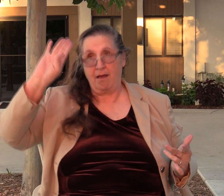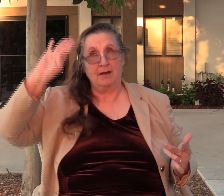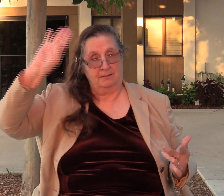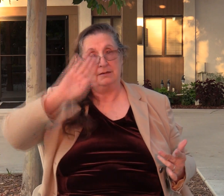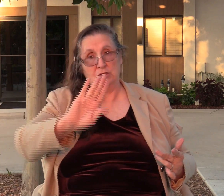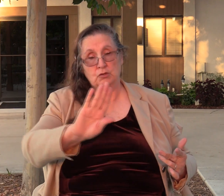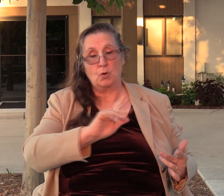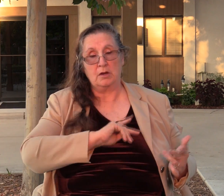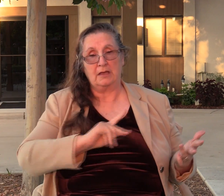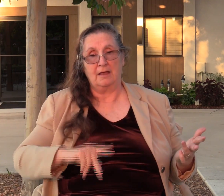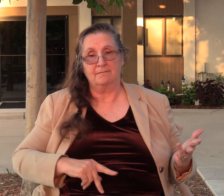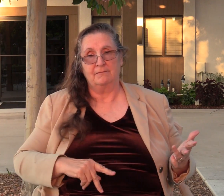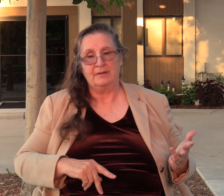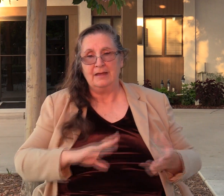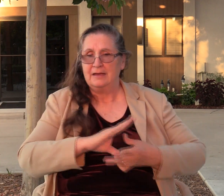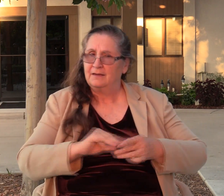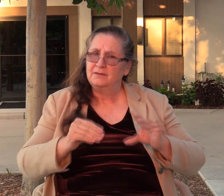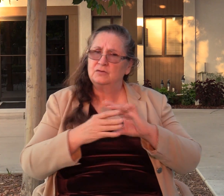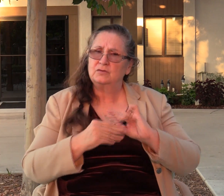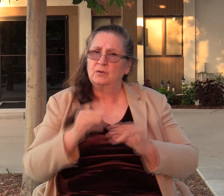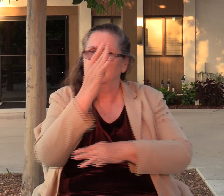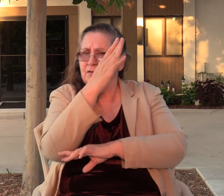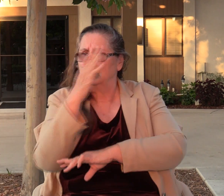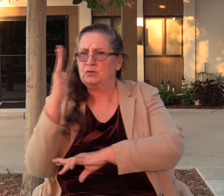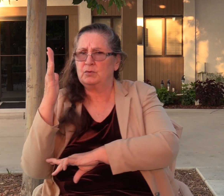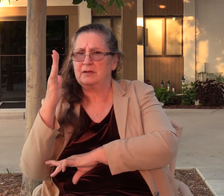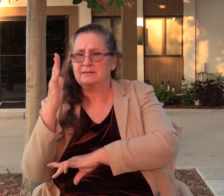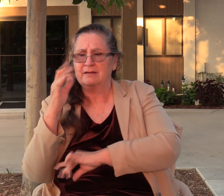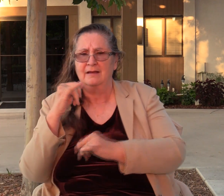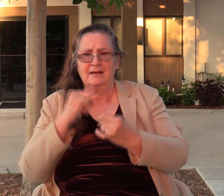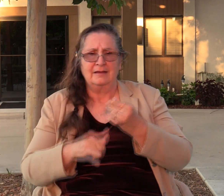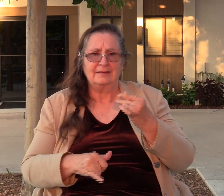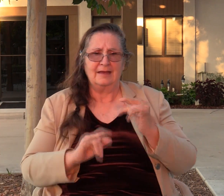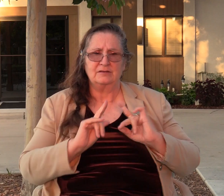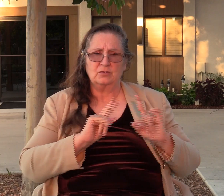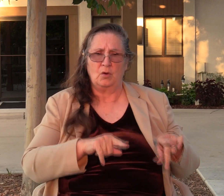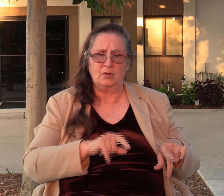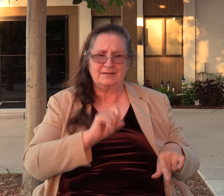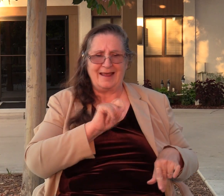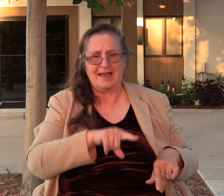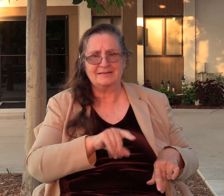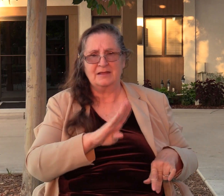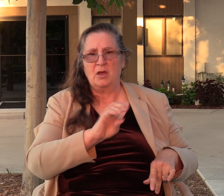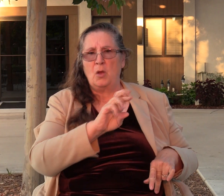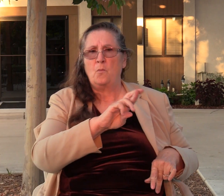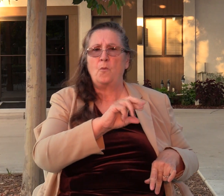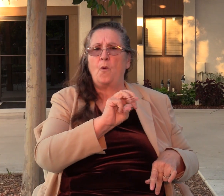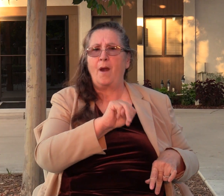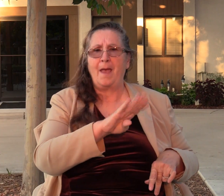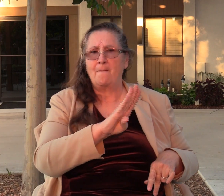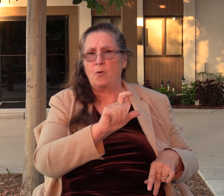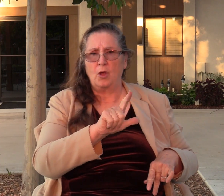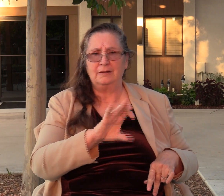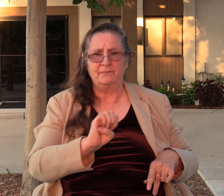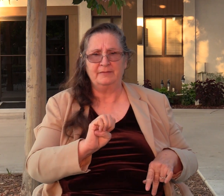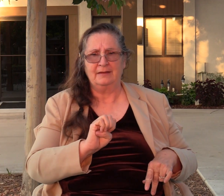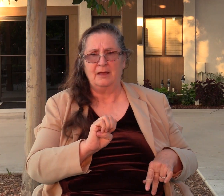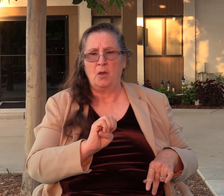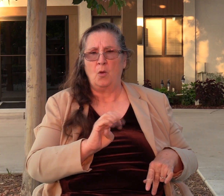And so in this parable, the group of trees finally goes to the bramble. And what it is, it's a bramble bush. Okay? And